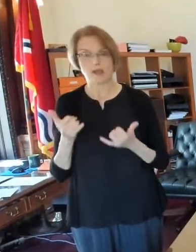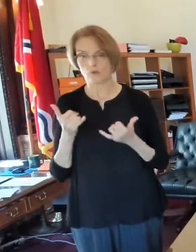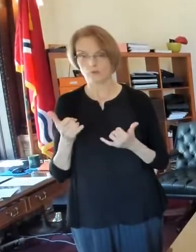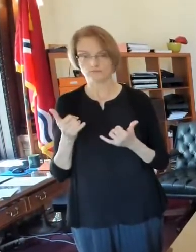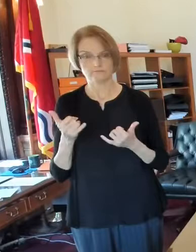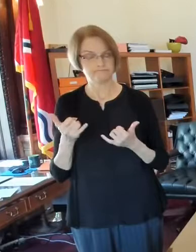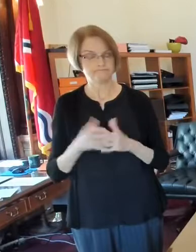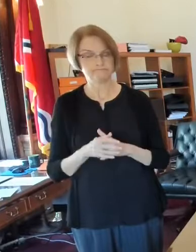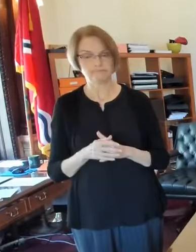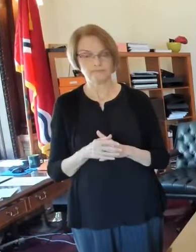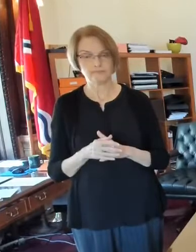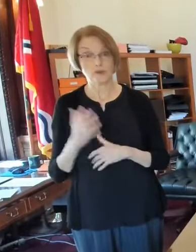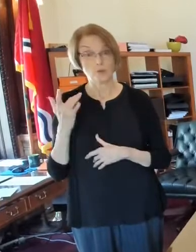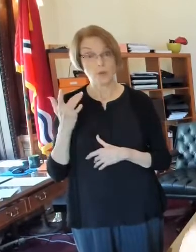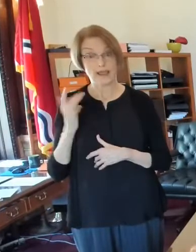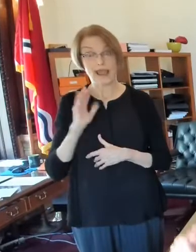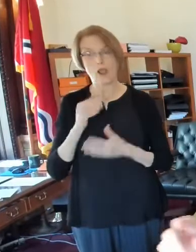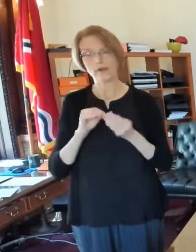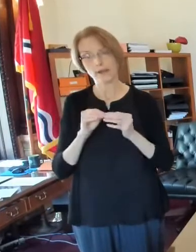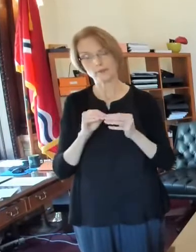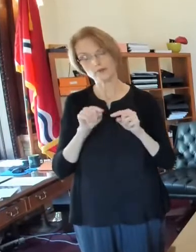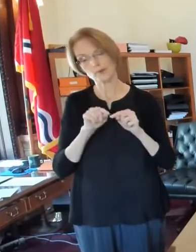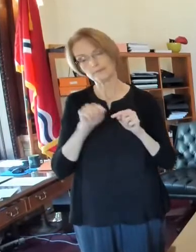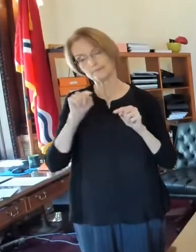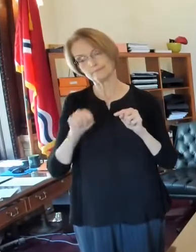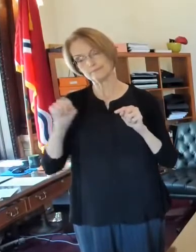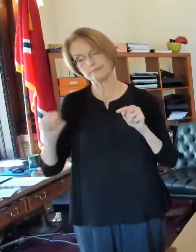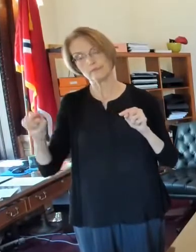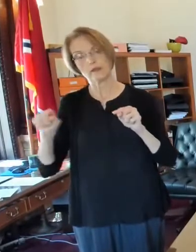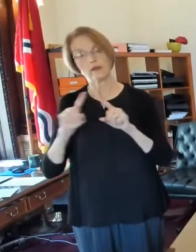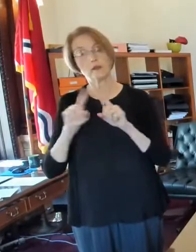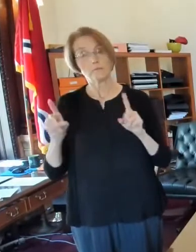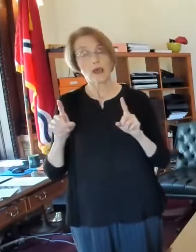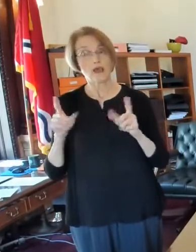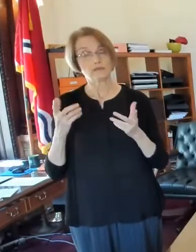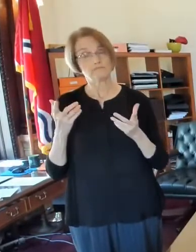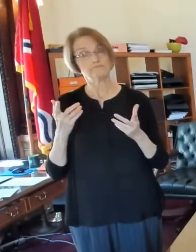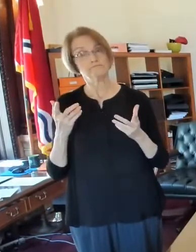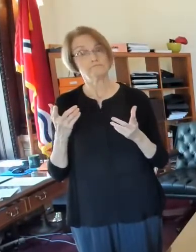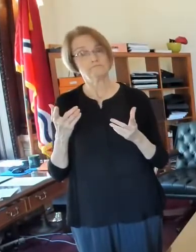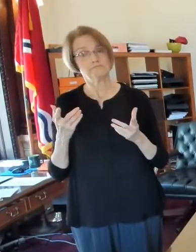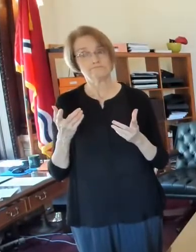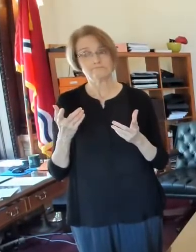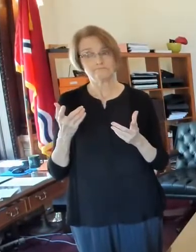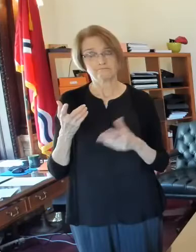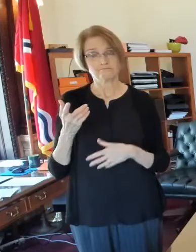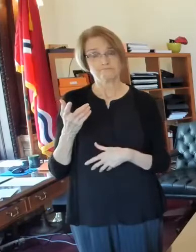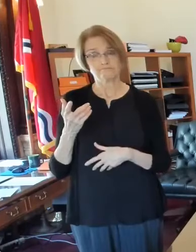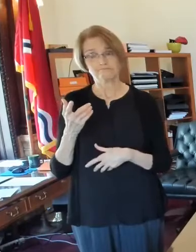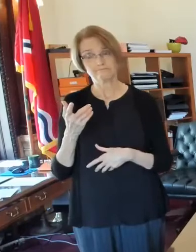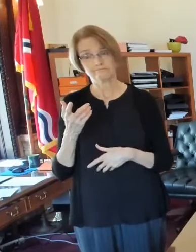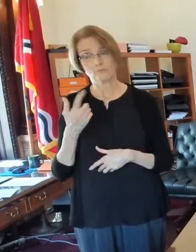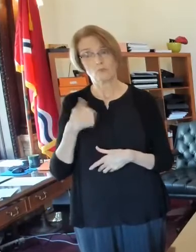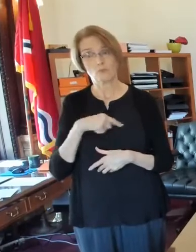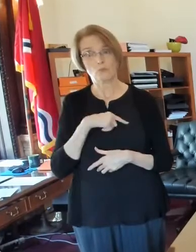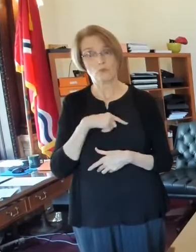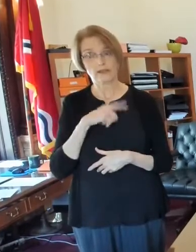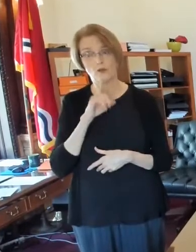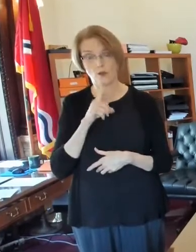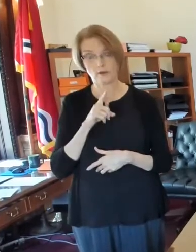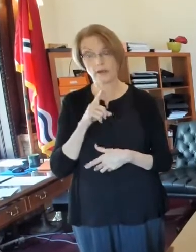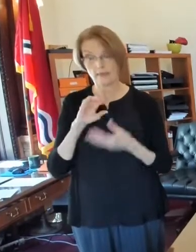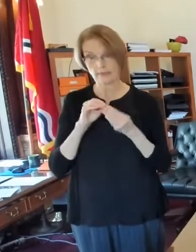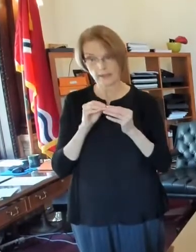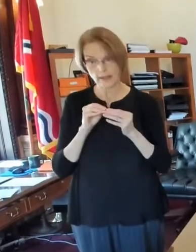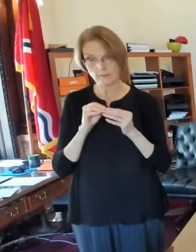because our numbers are bouncing around a bit, but it's certainly something that, we are, we look at